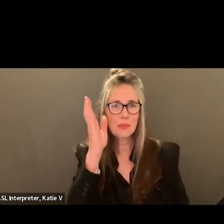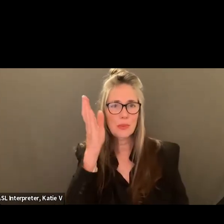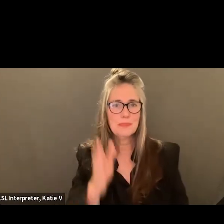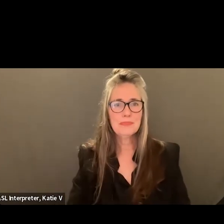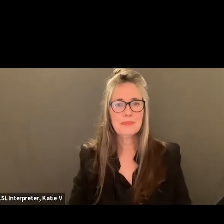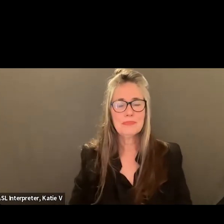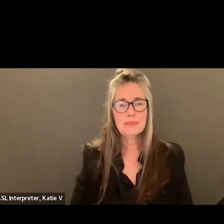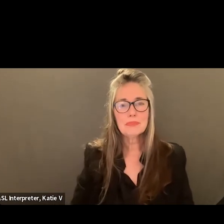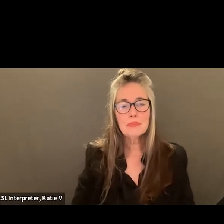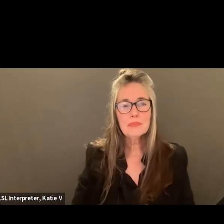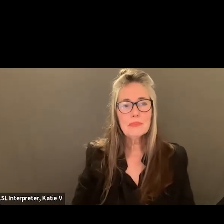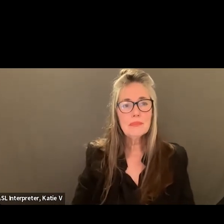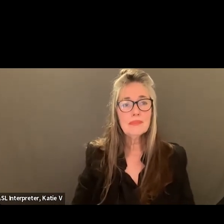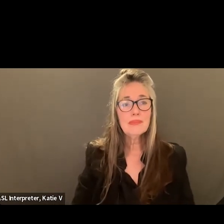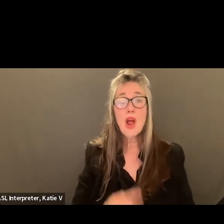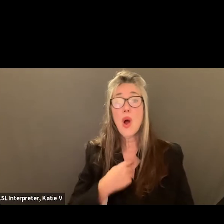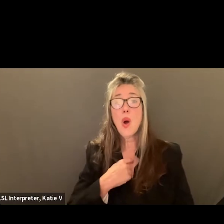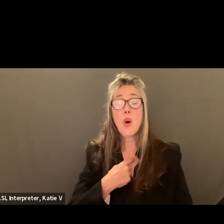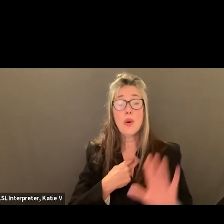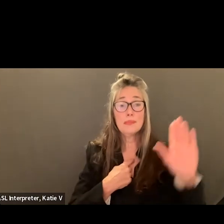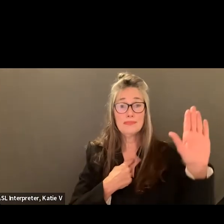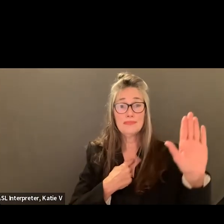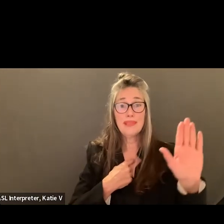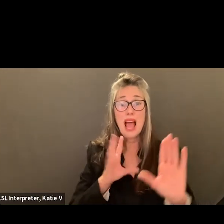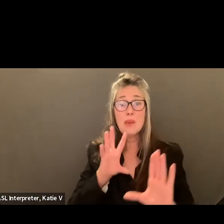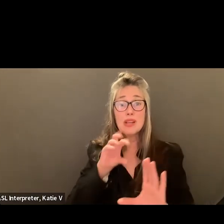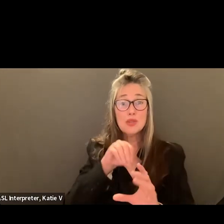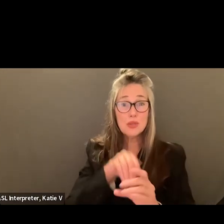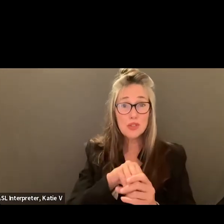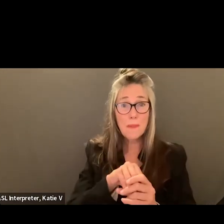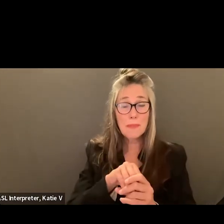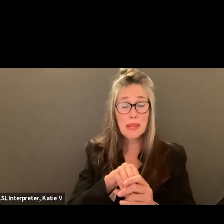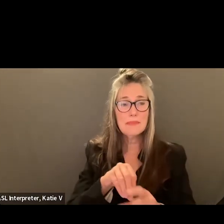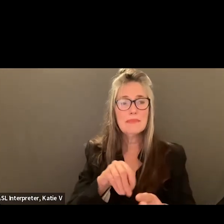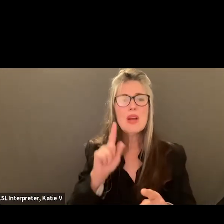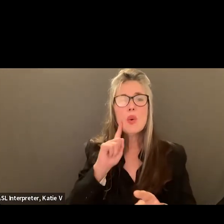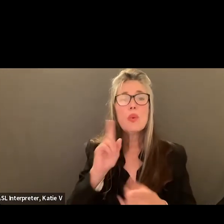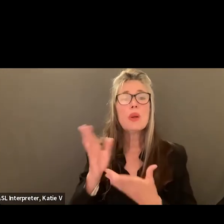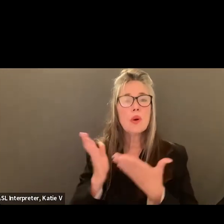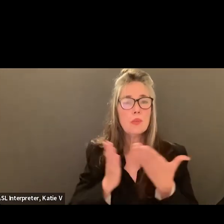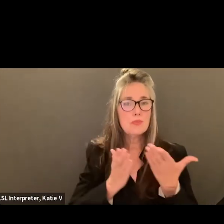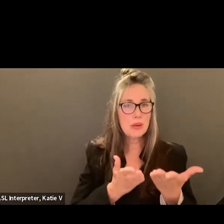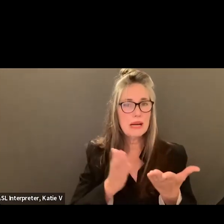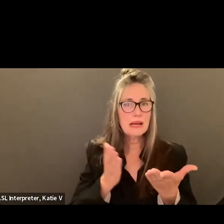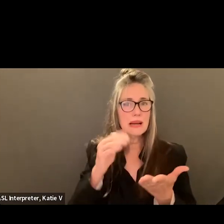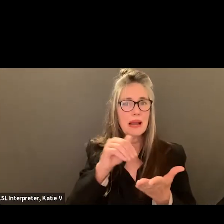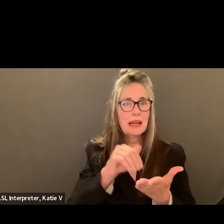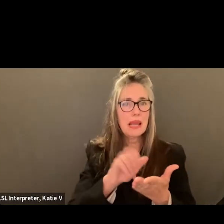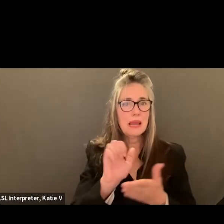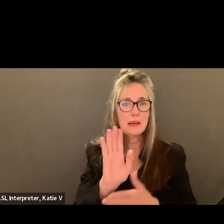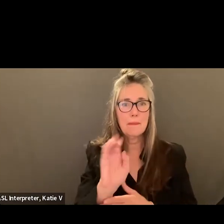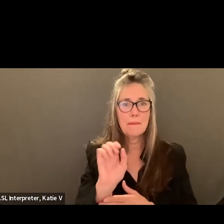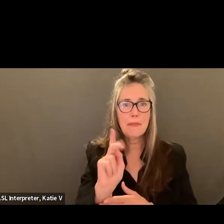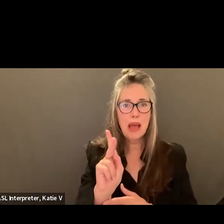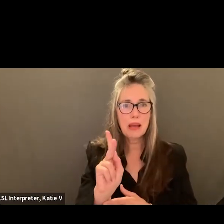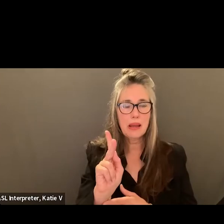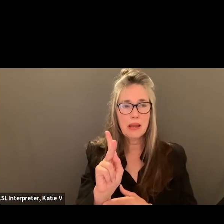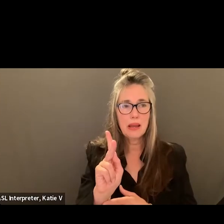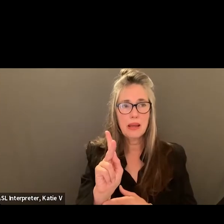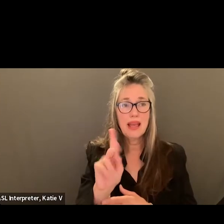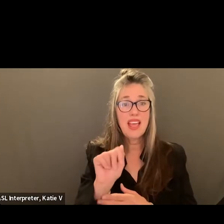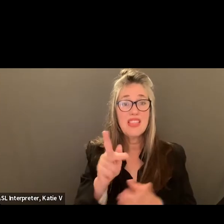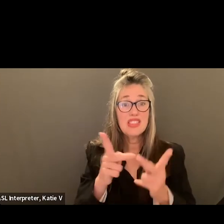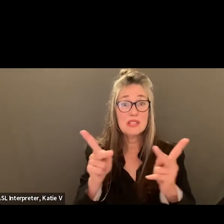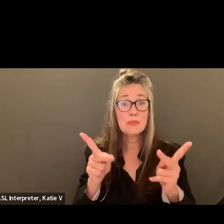I can I just jump in. I will say that we will be probably bringing this back this